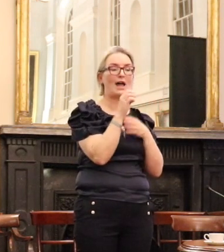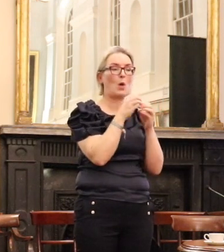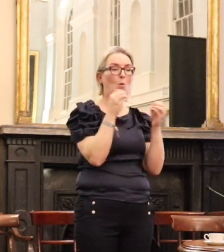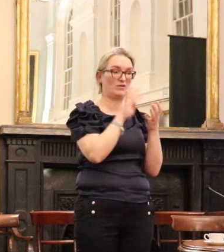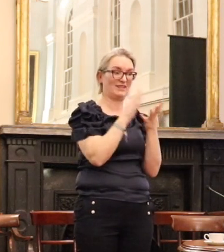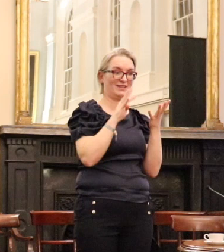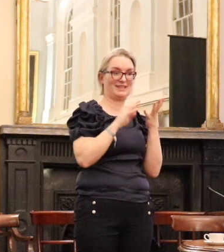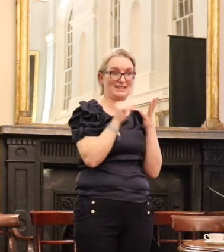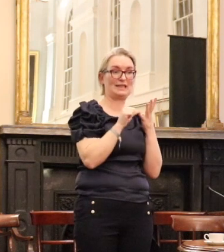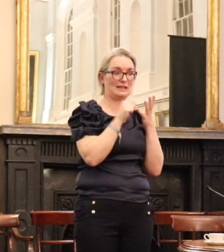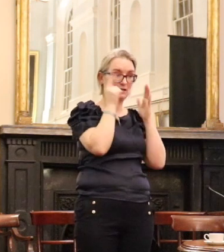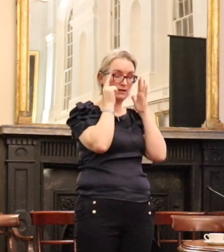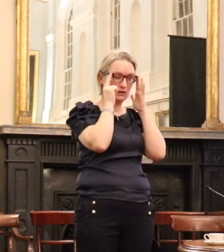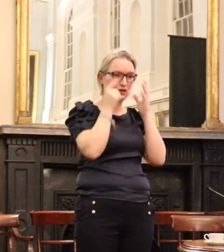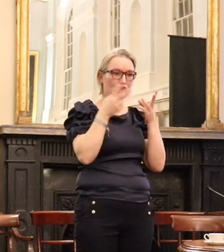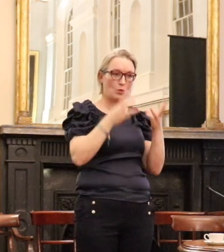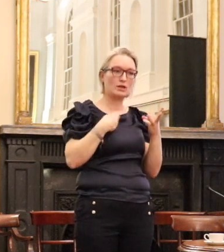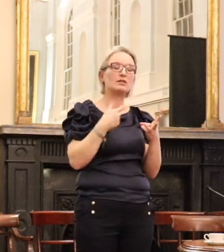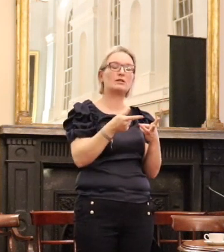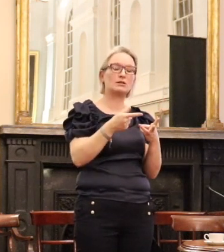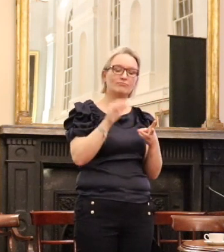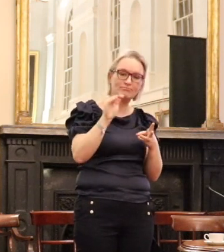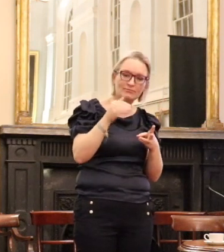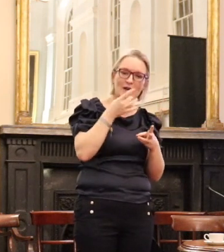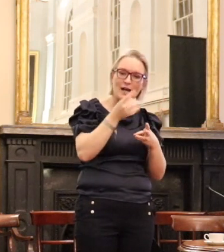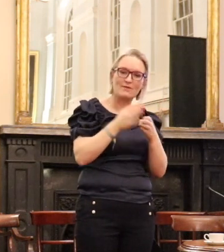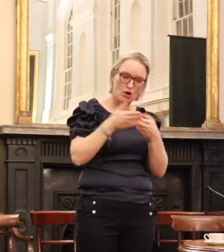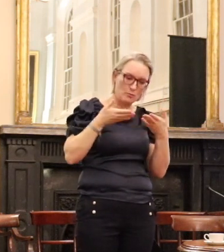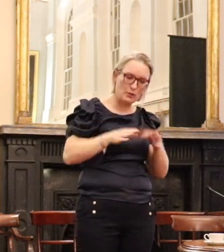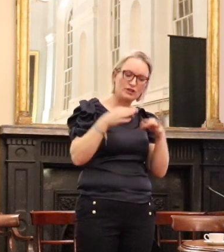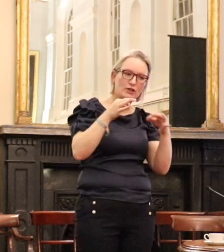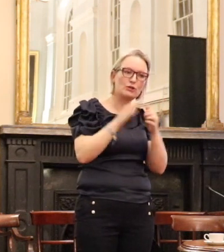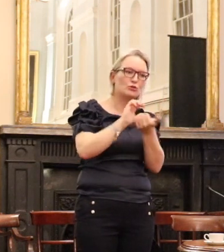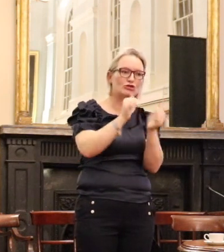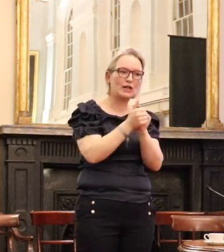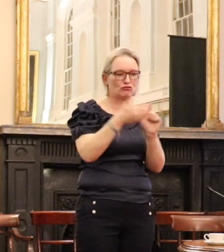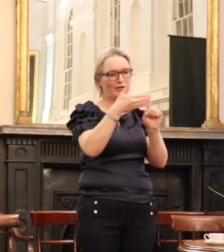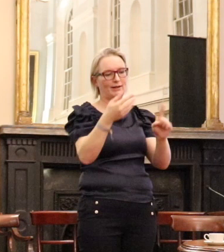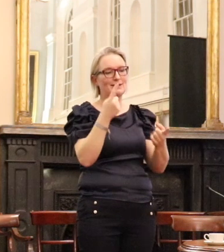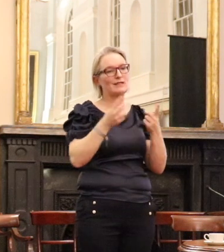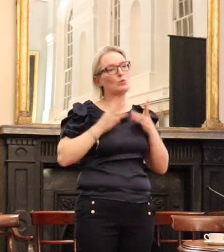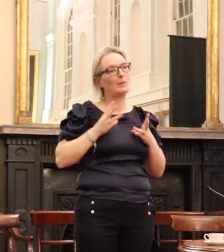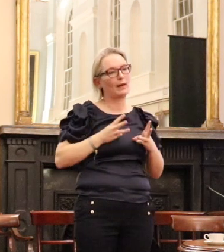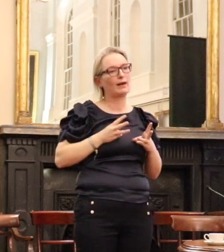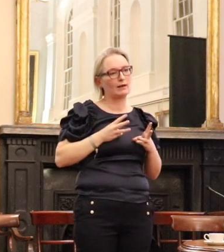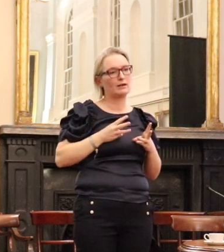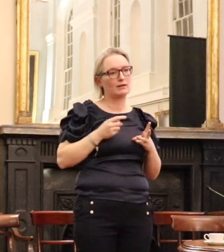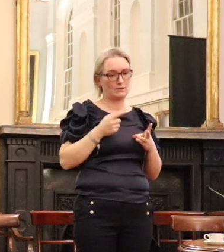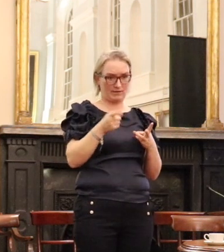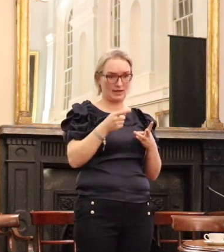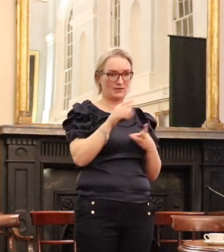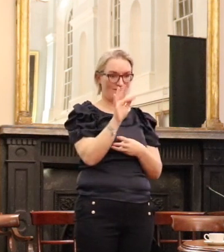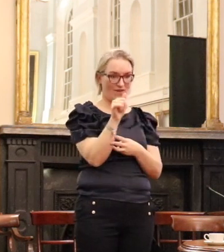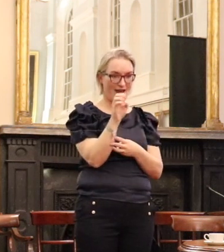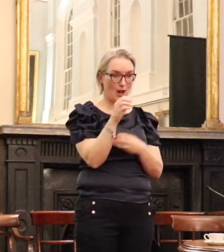1996 where she was seen to have a birth circuit amendment to reflect gender as a woman. For 21 years that file was opened